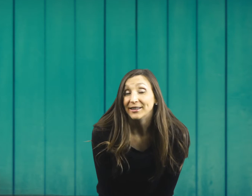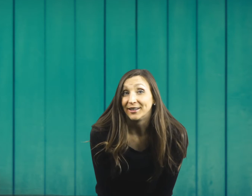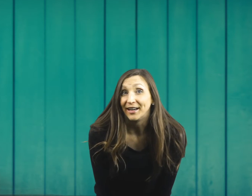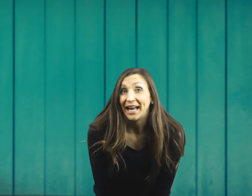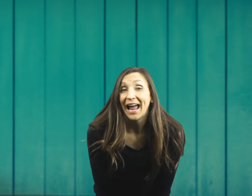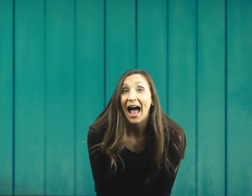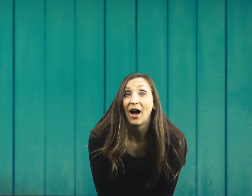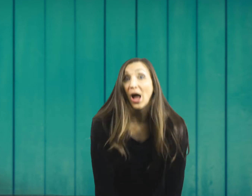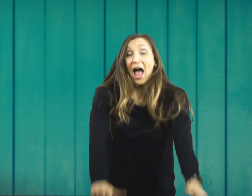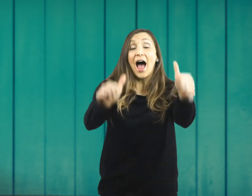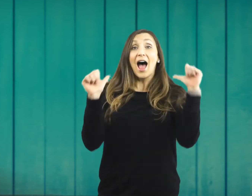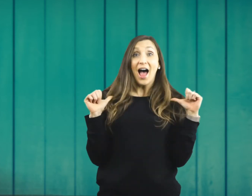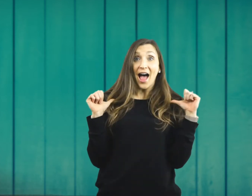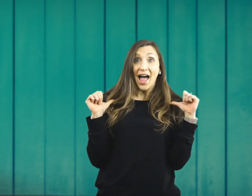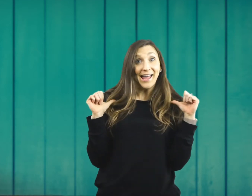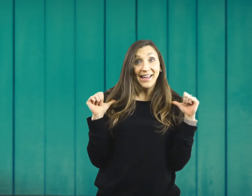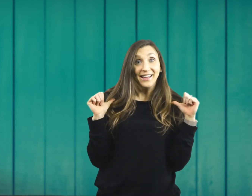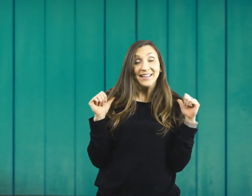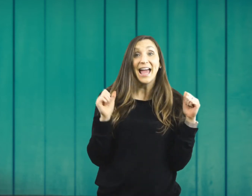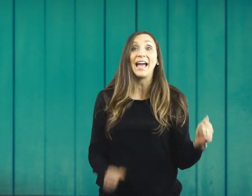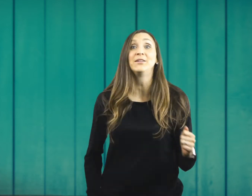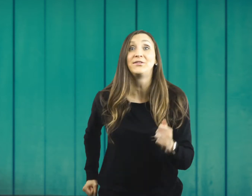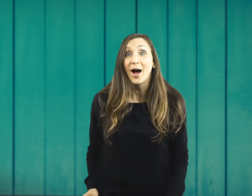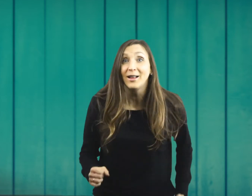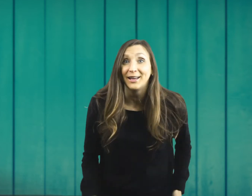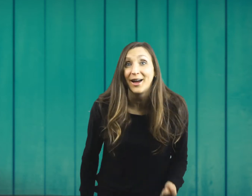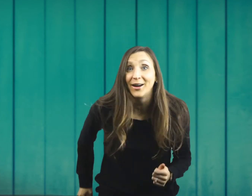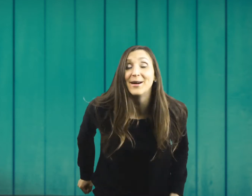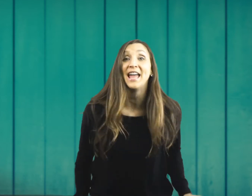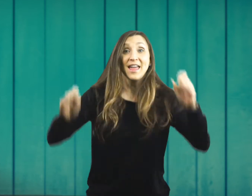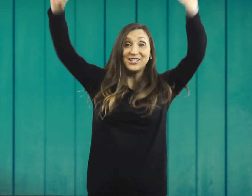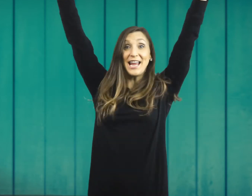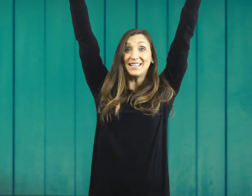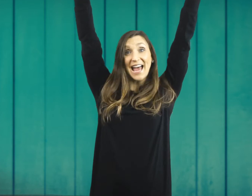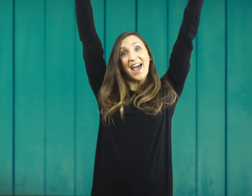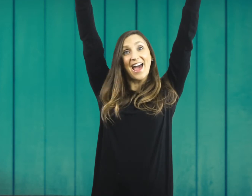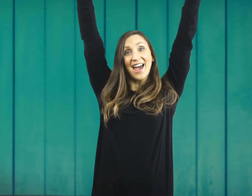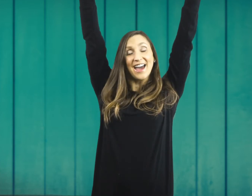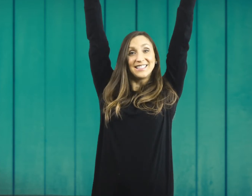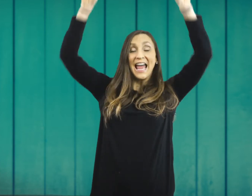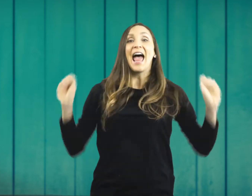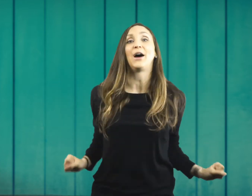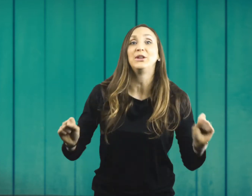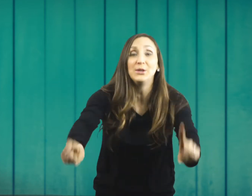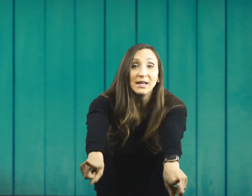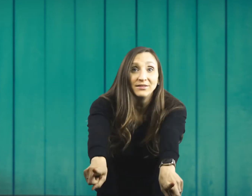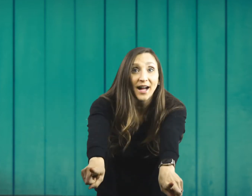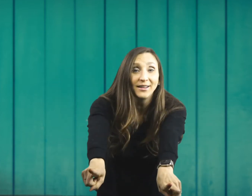learning how I can follow Jesus, how you can follow